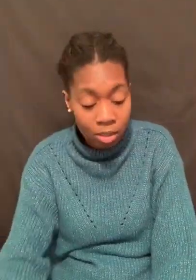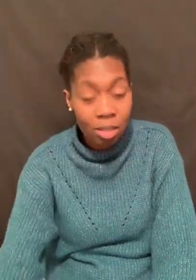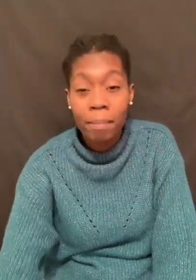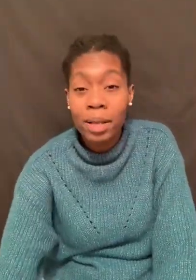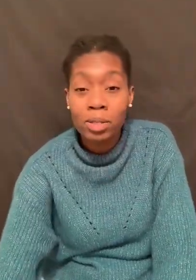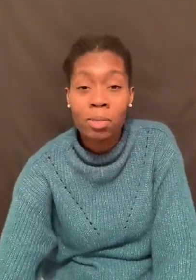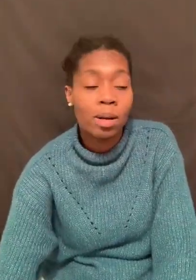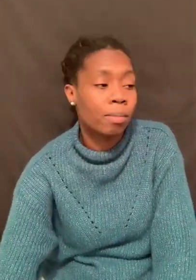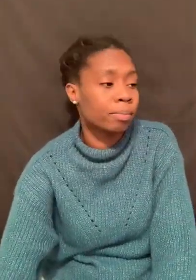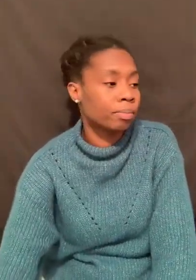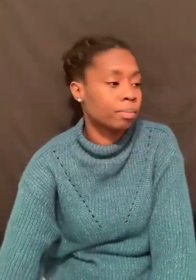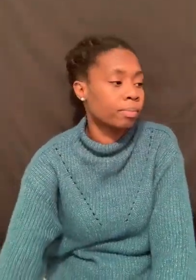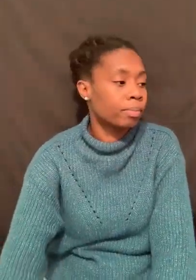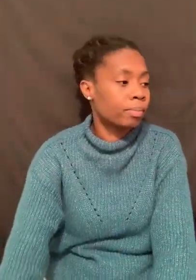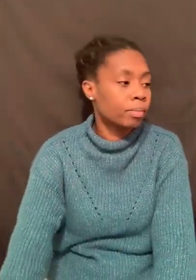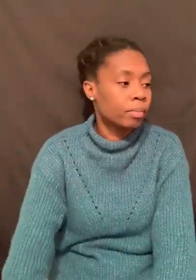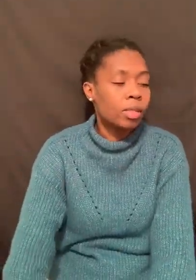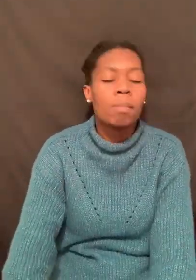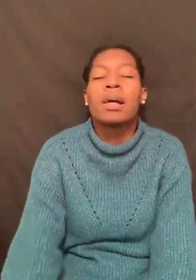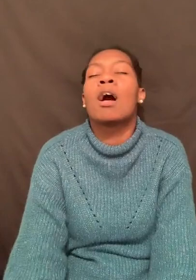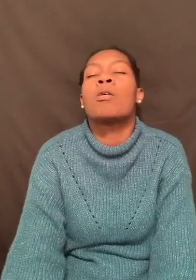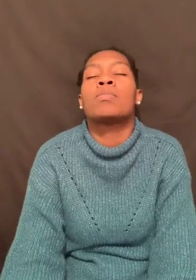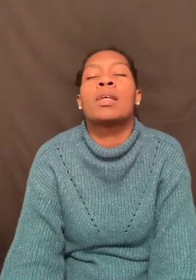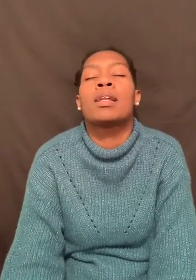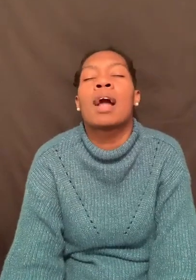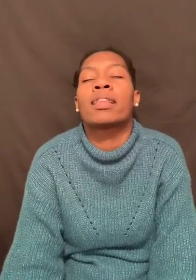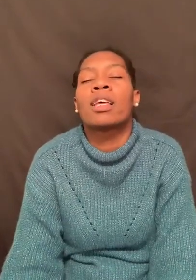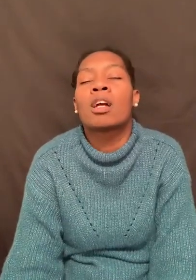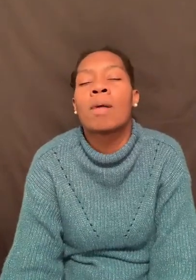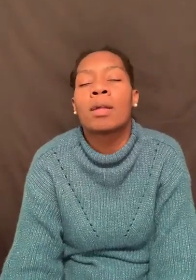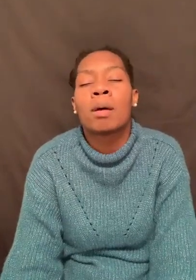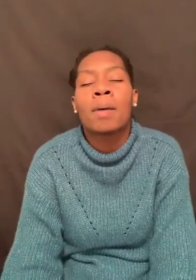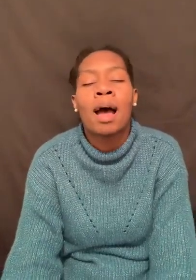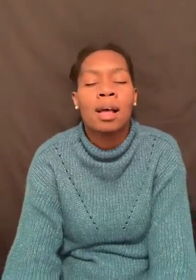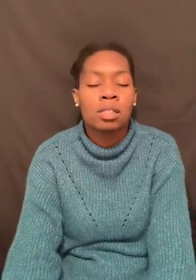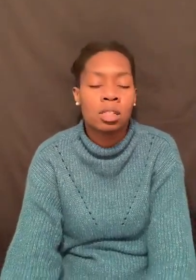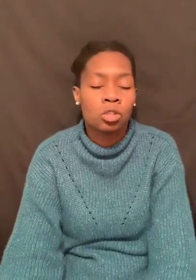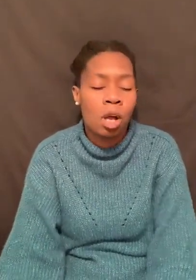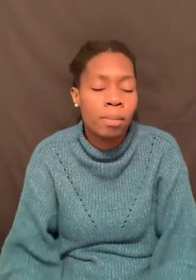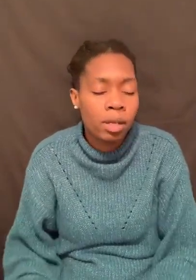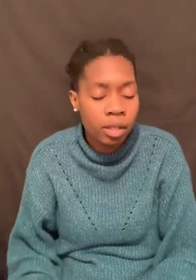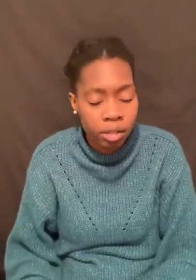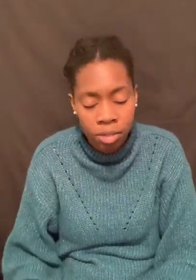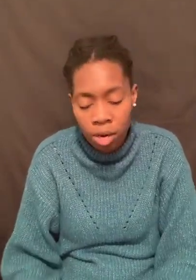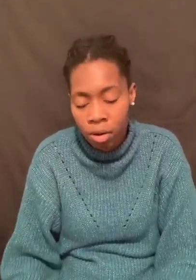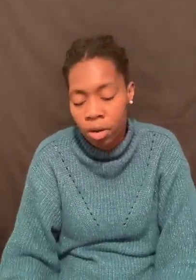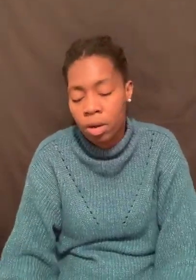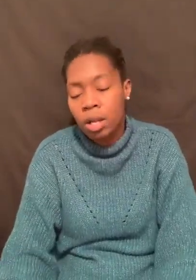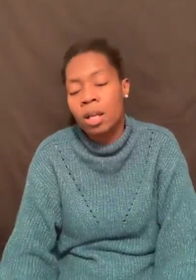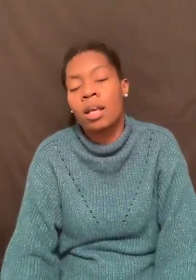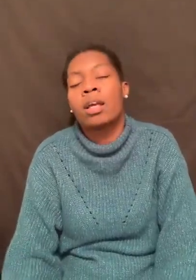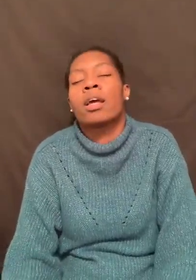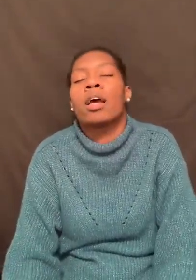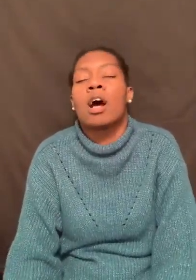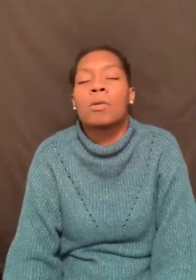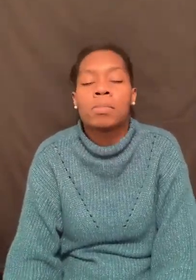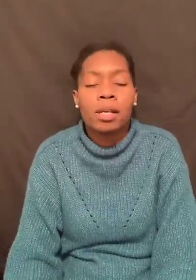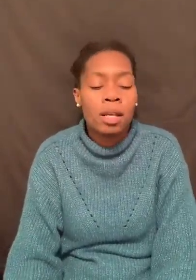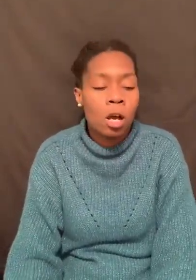It's going to mess you up. But it helps me not think about the past and the trauma and the terror. It helps me. It